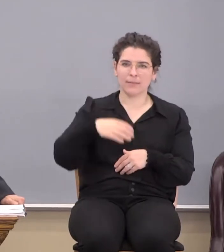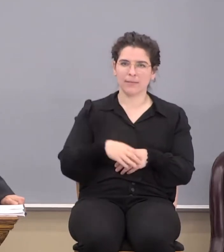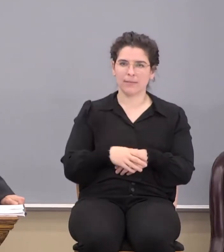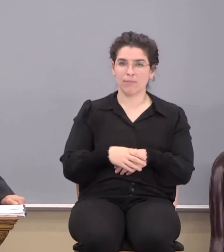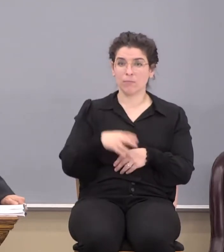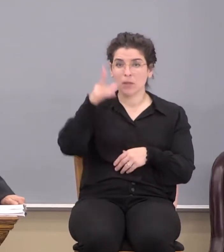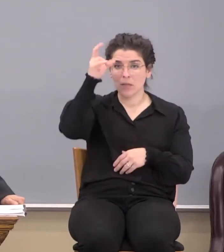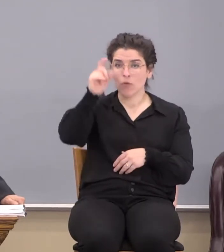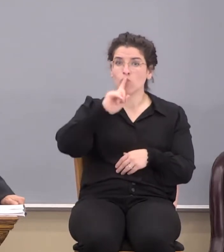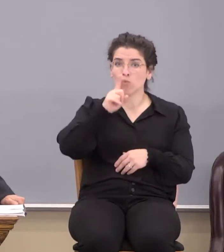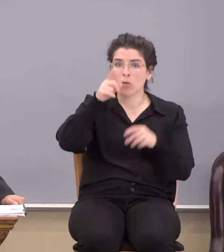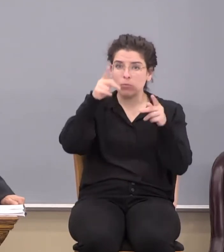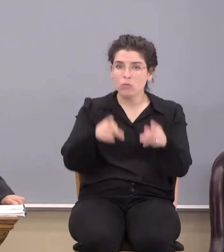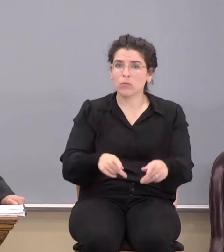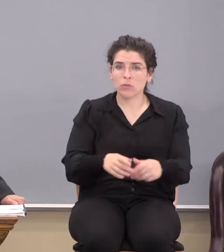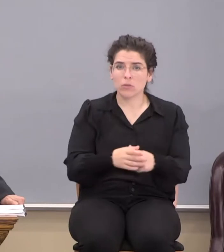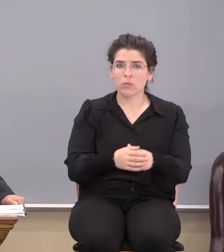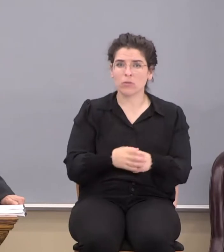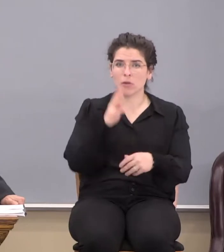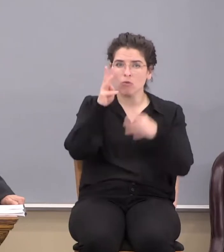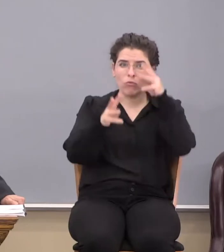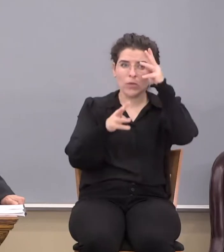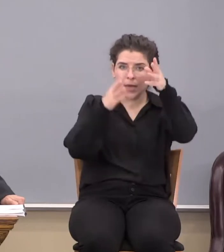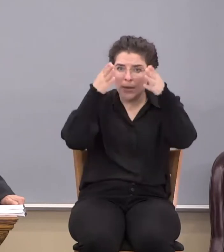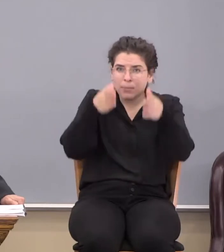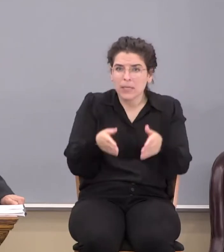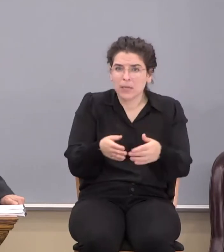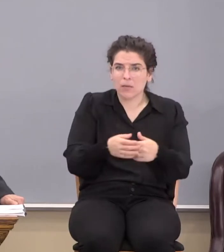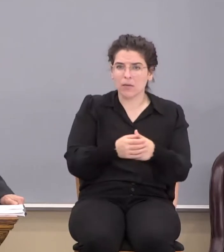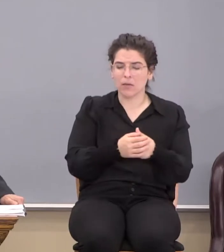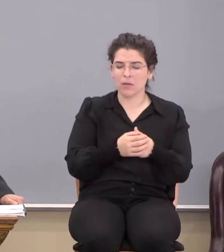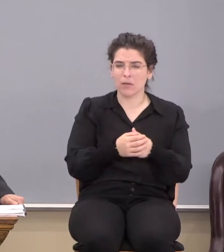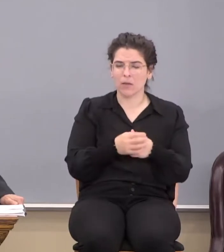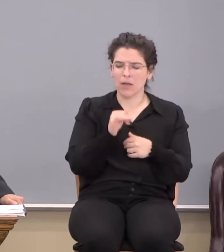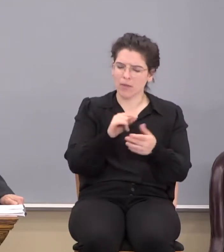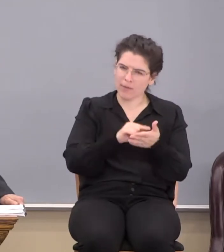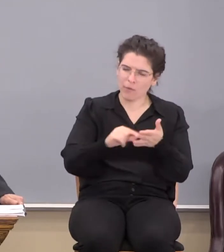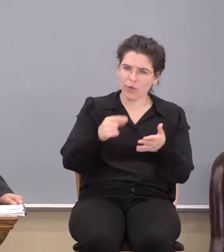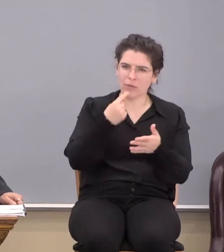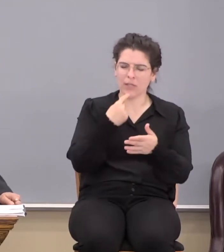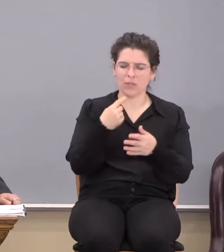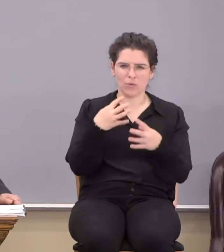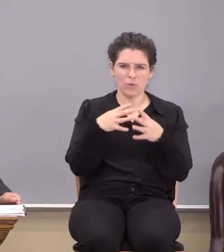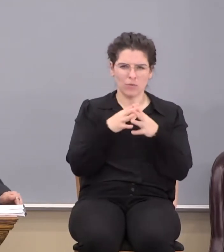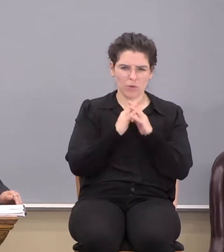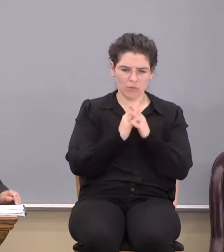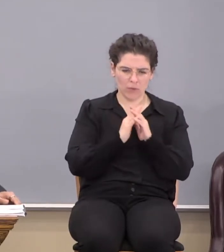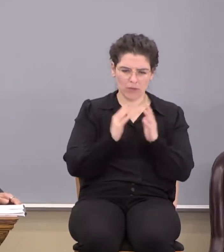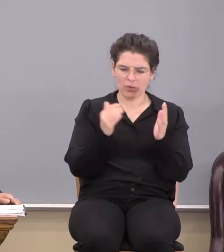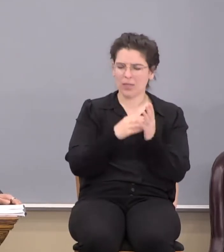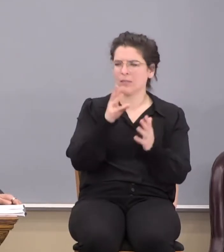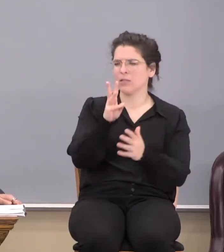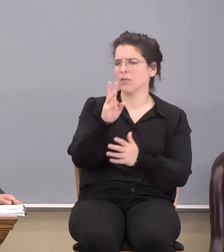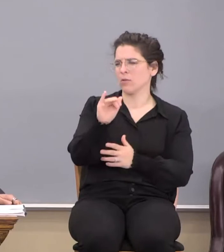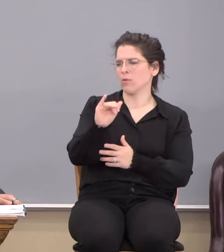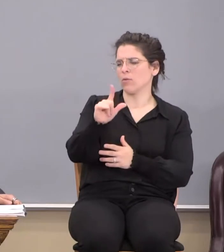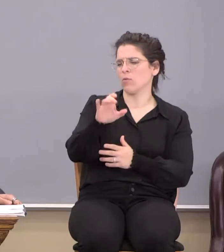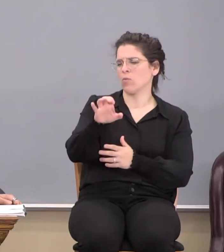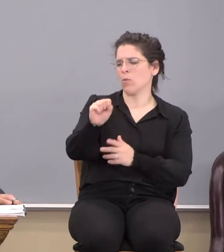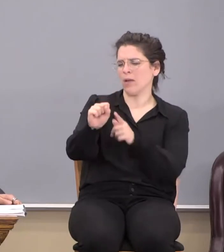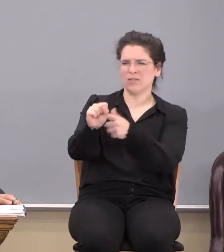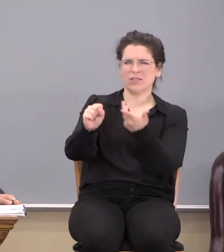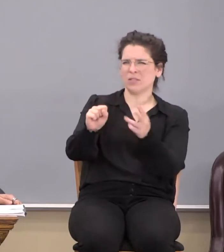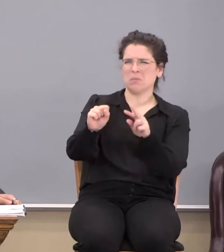But the devil is a real person, a creative being. And when that verse says that we wrestle against the wiles, what are wiles? What's that?